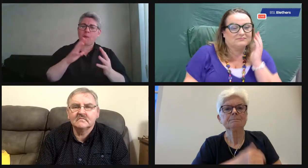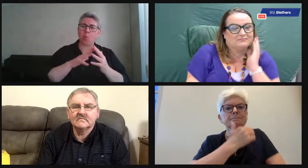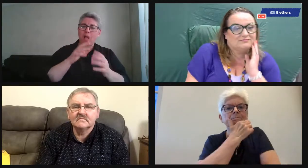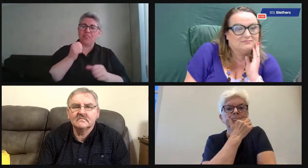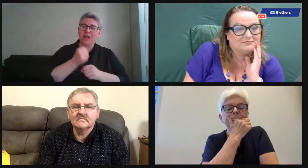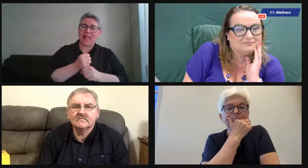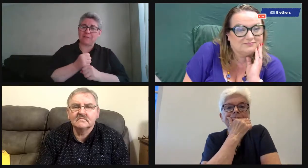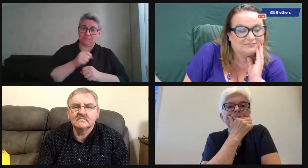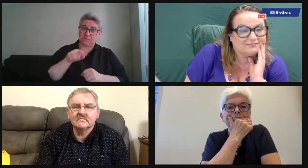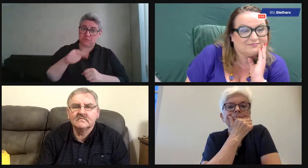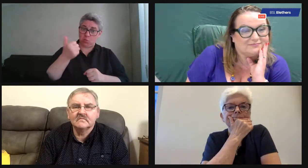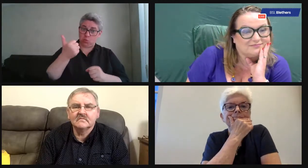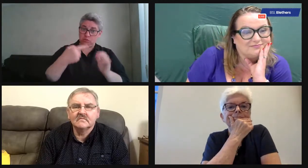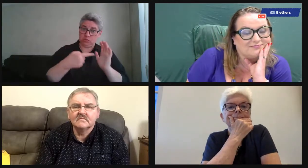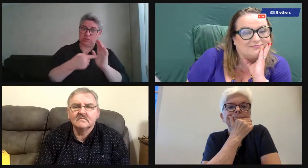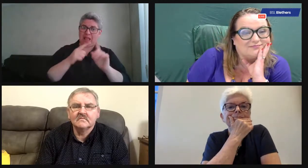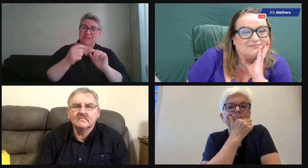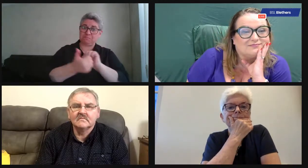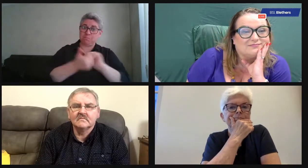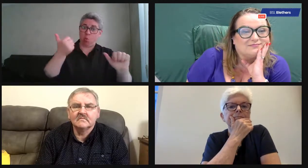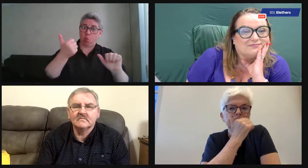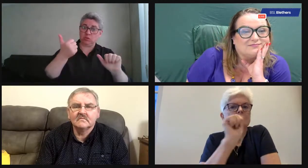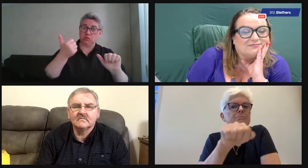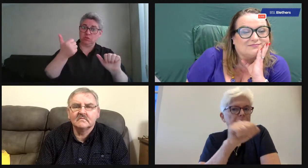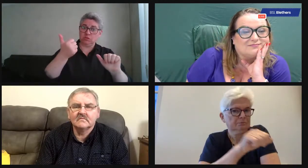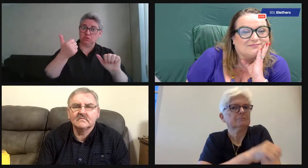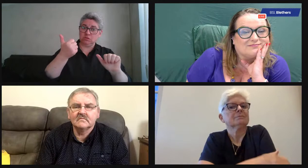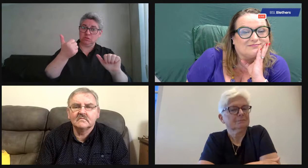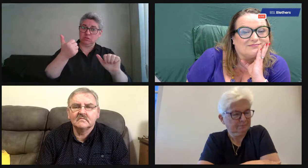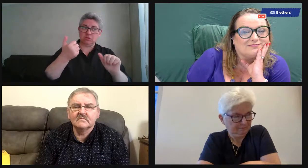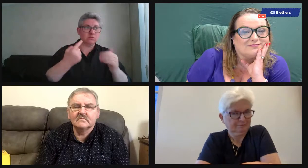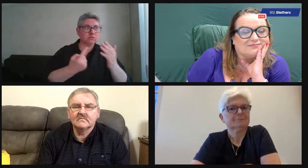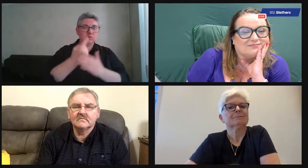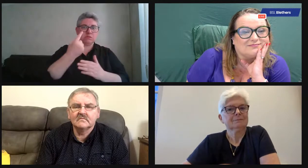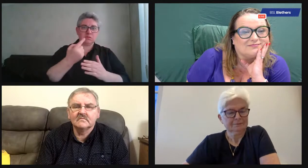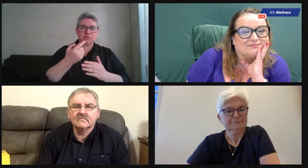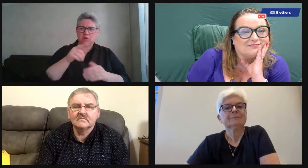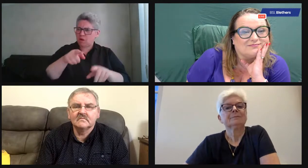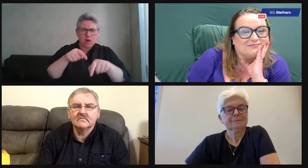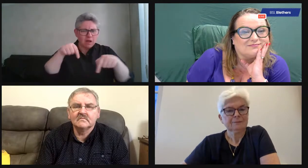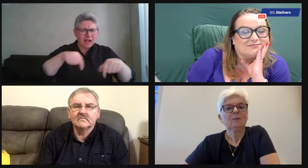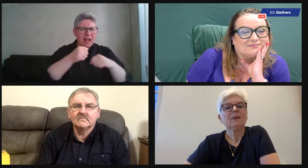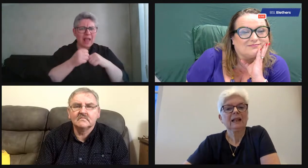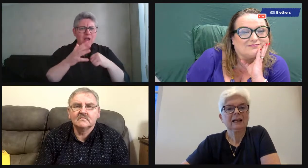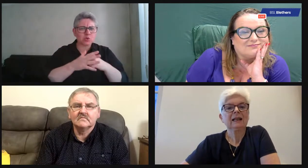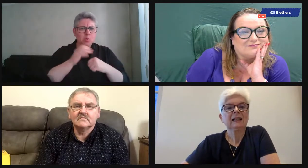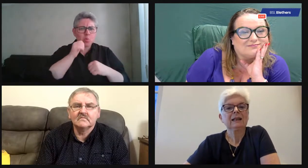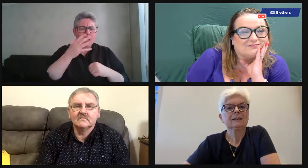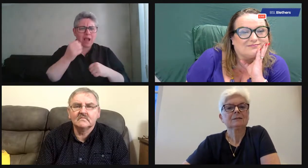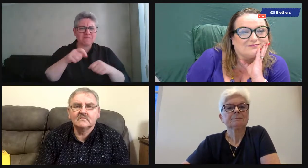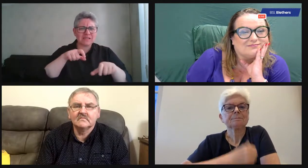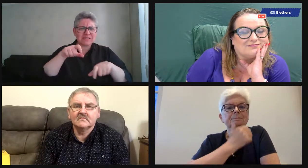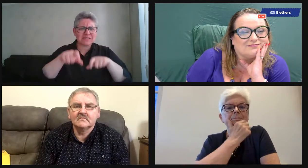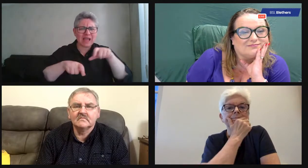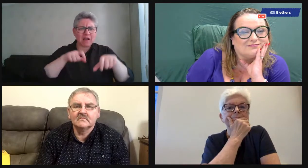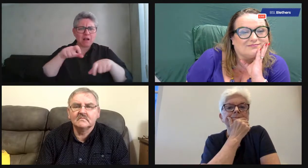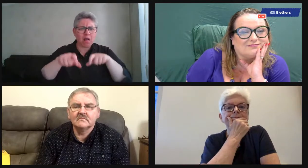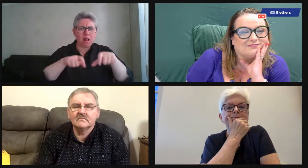So Lillian, do you think the Commonwealth Games was a good case in point with the sport? Because that was an opportunity. I mean, that was here in Glasgow,